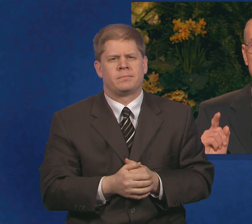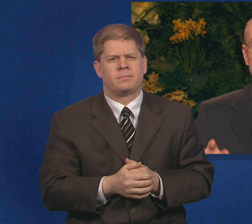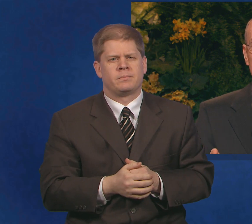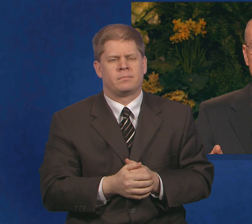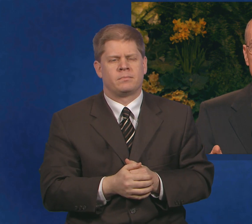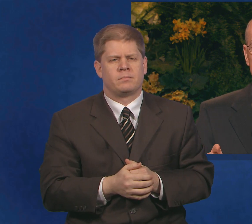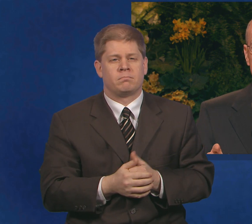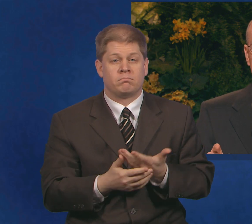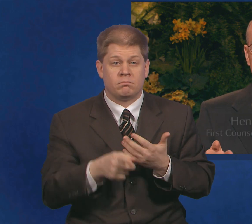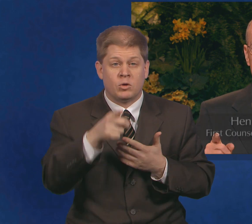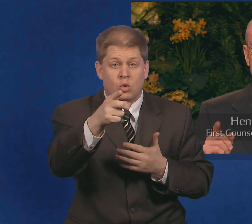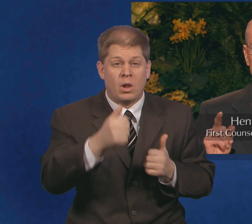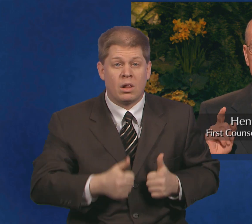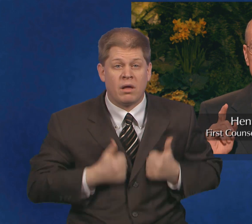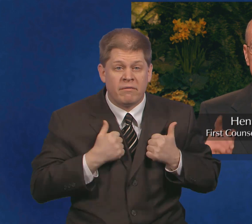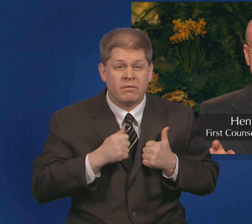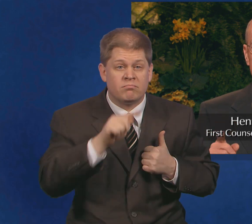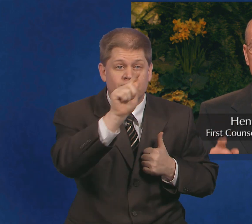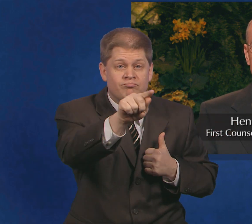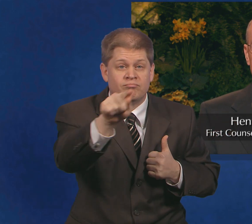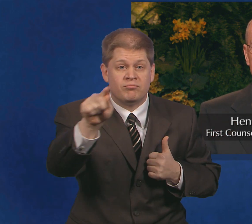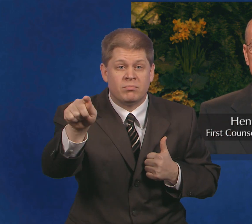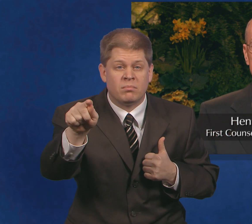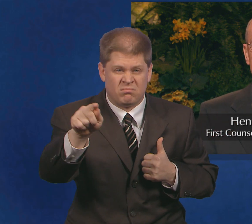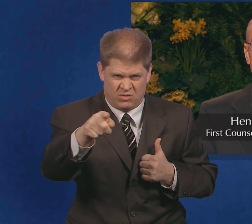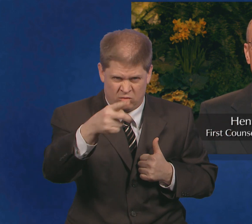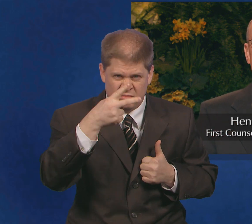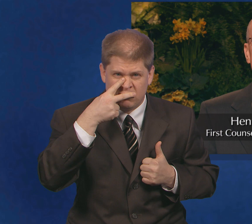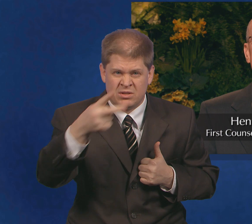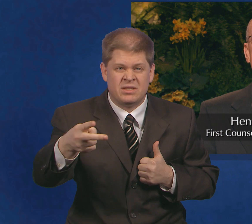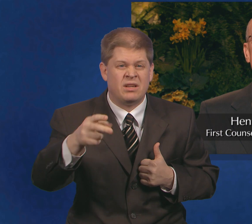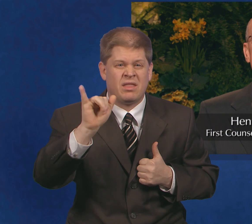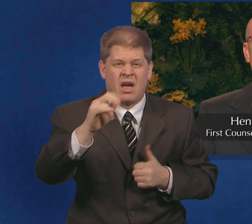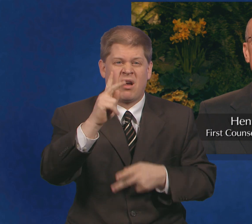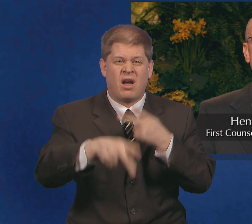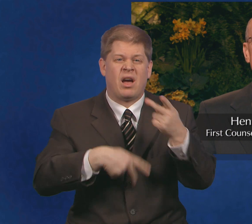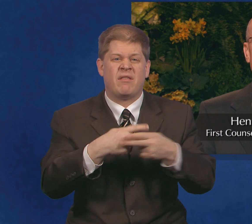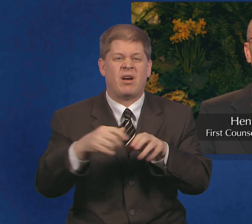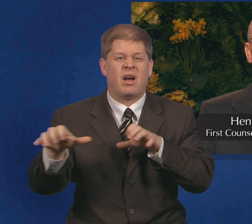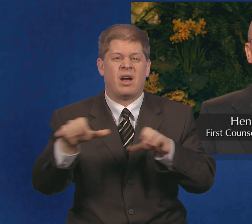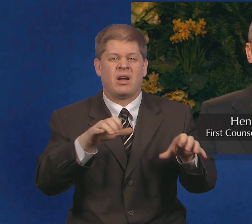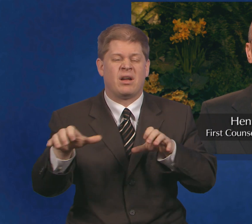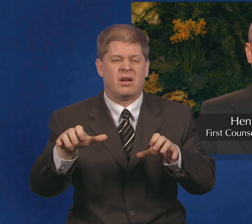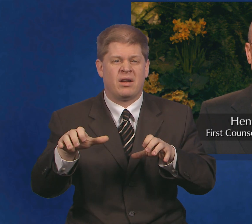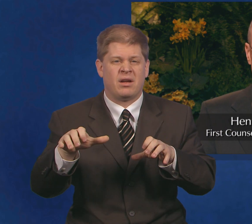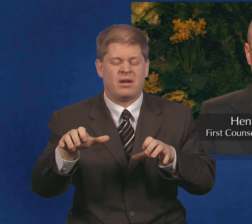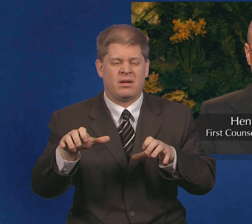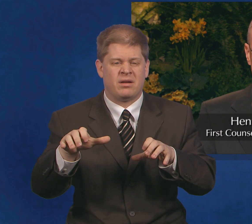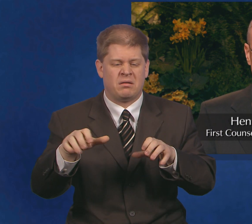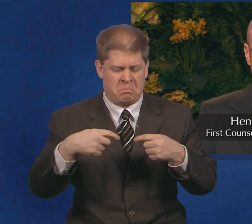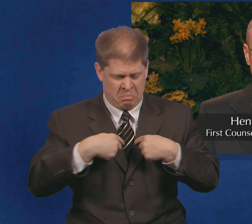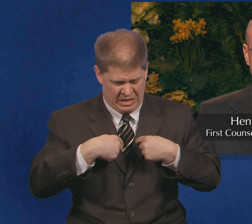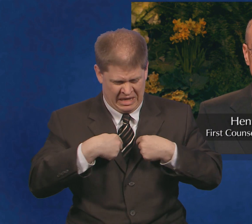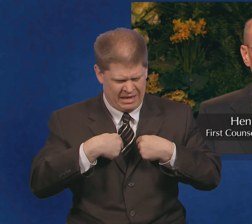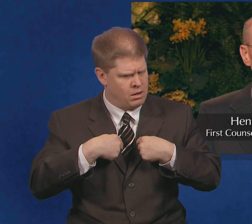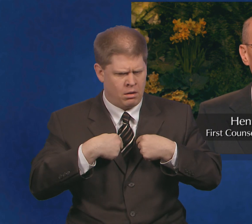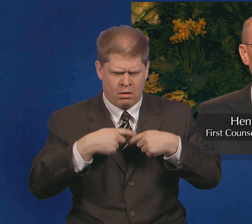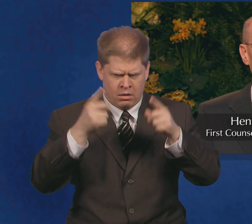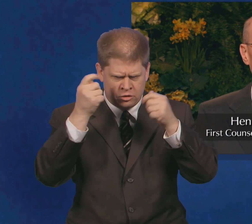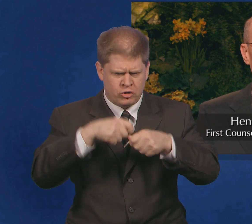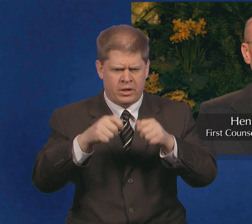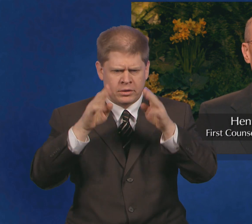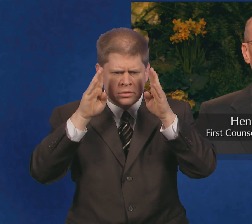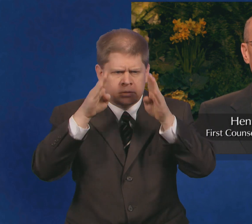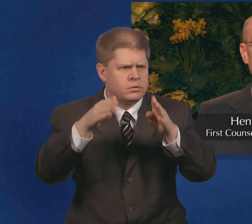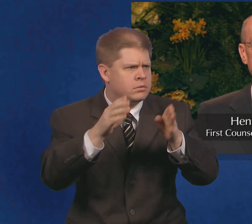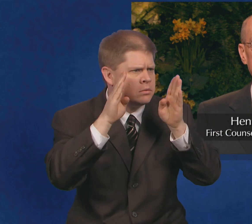Wherever you live, you have seen that miracle of sympathy turn to unselfish action. It may